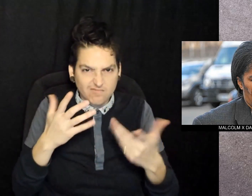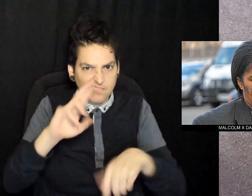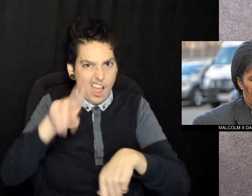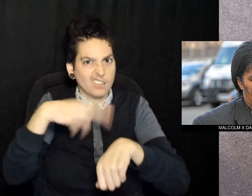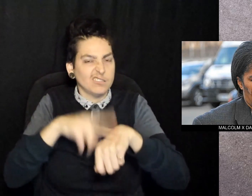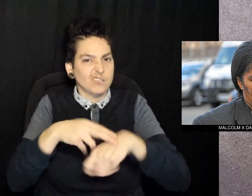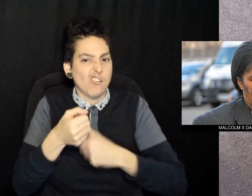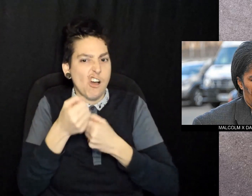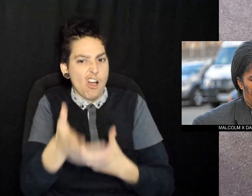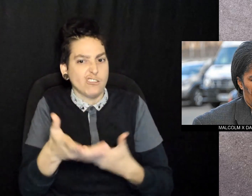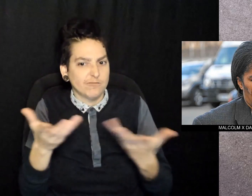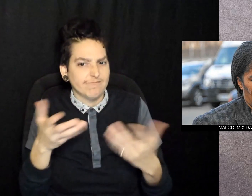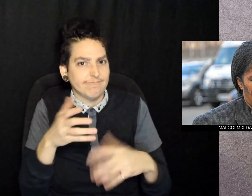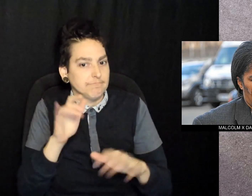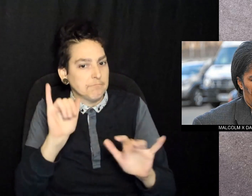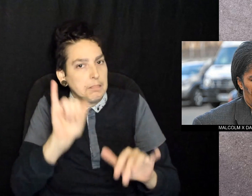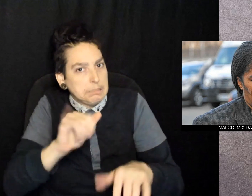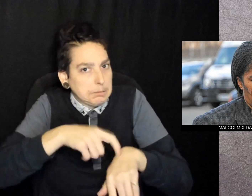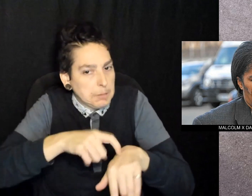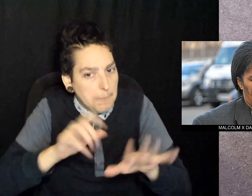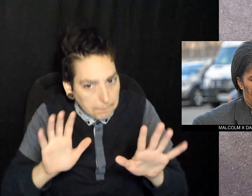be due to natural causes at this time.